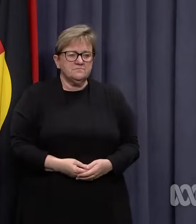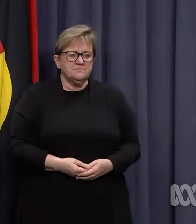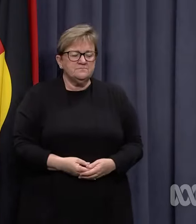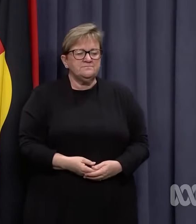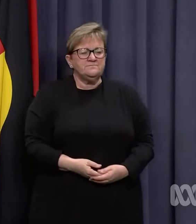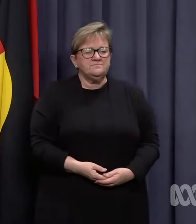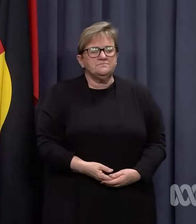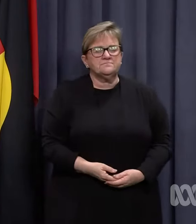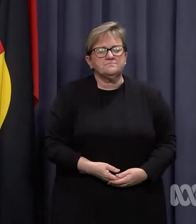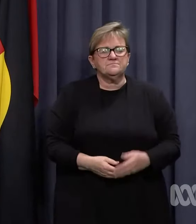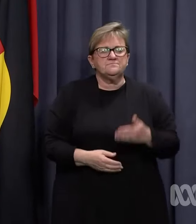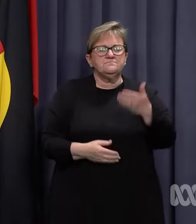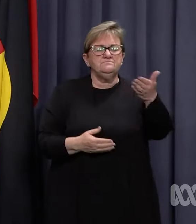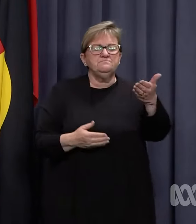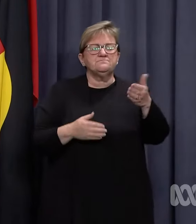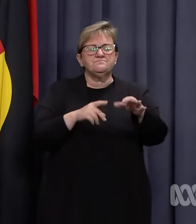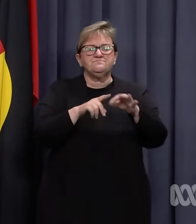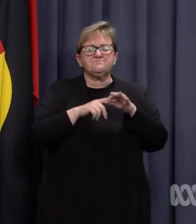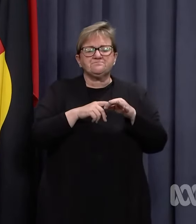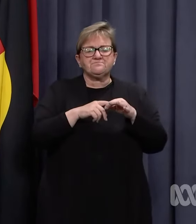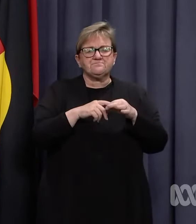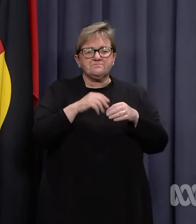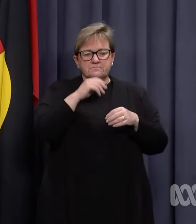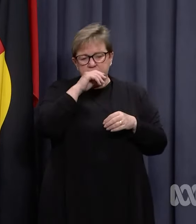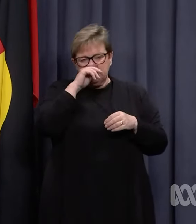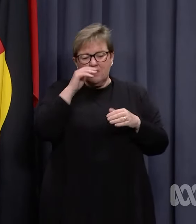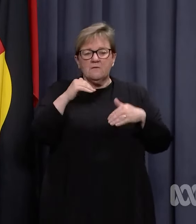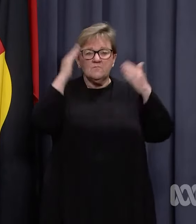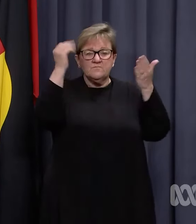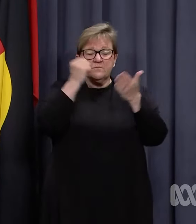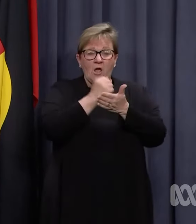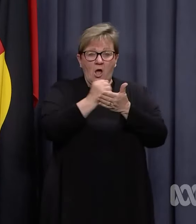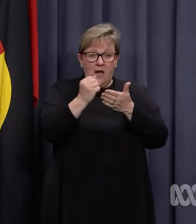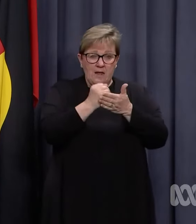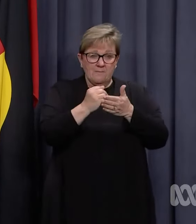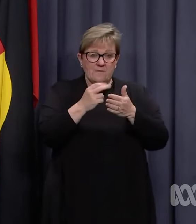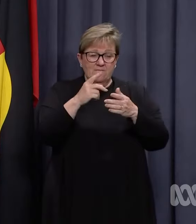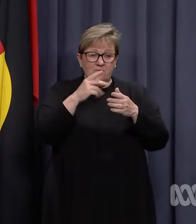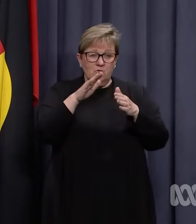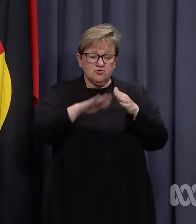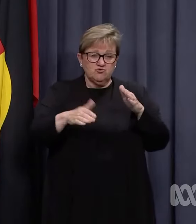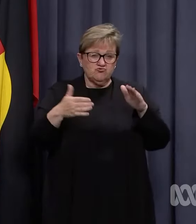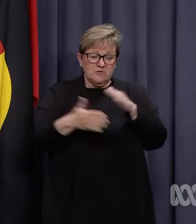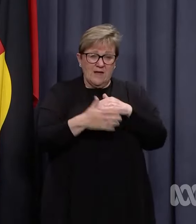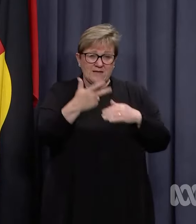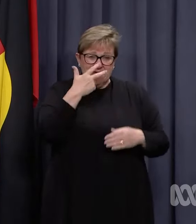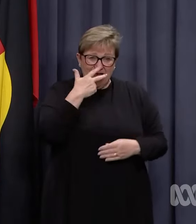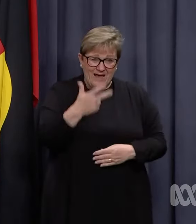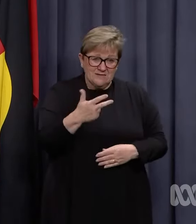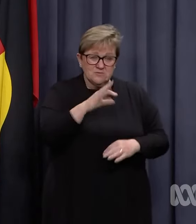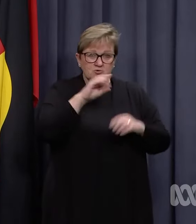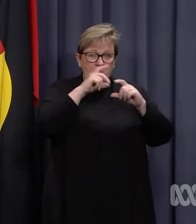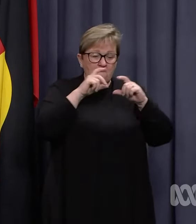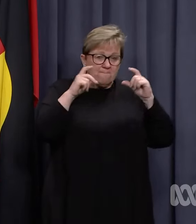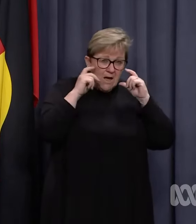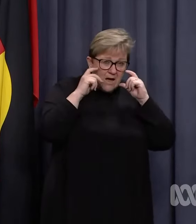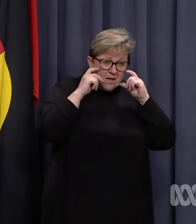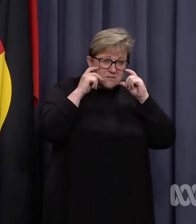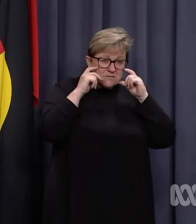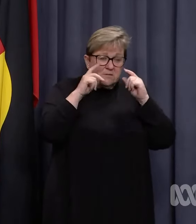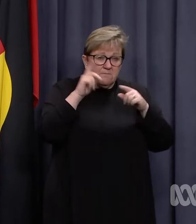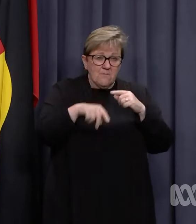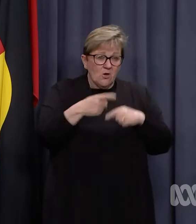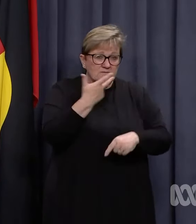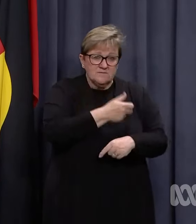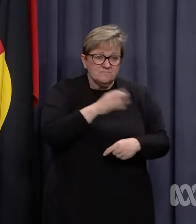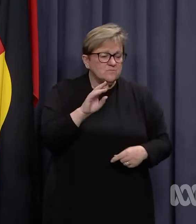very high case settings for close contacts any different for kids under eight who do not wear masks in classroom and most